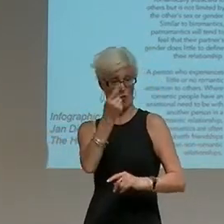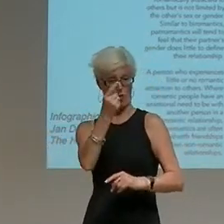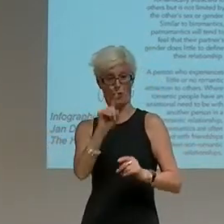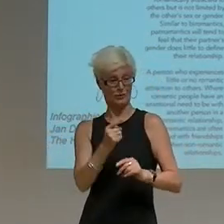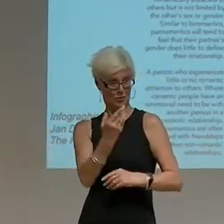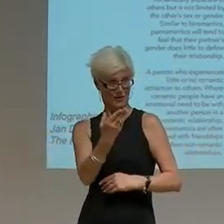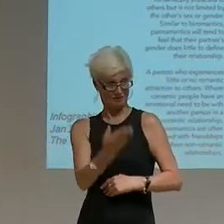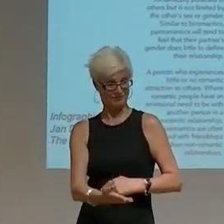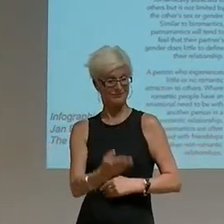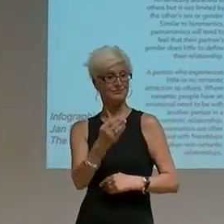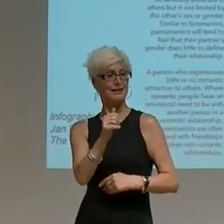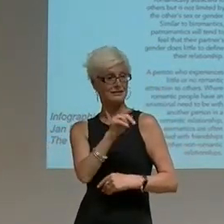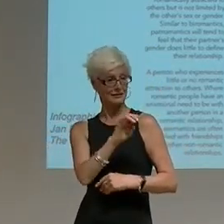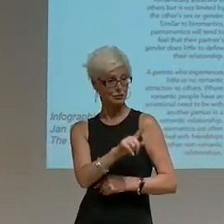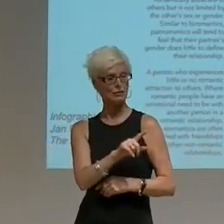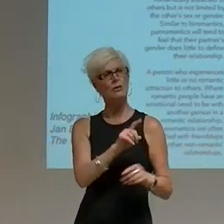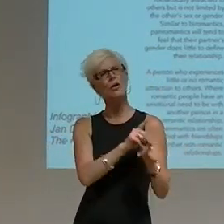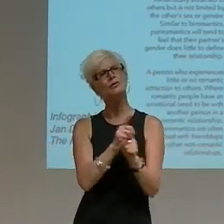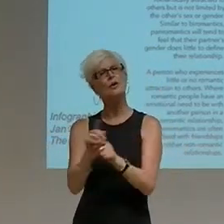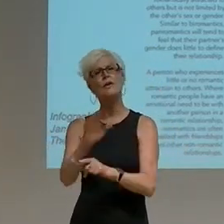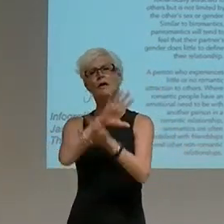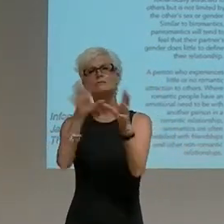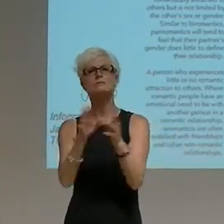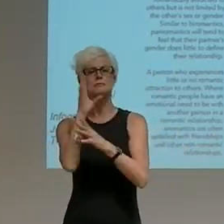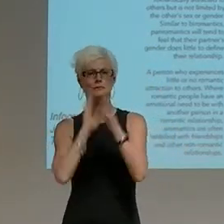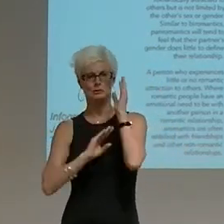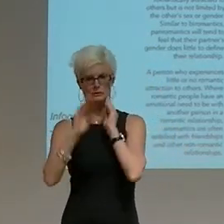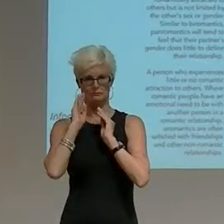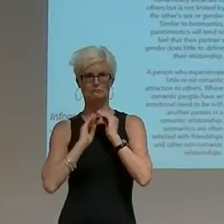as the complexity of lived experiences of asexuality.